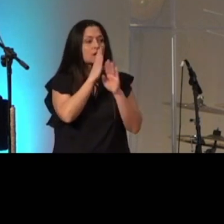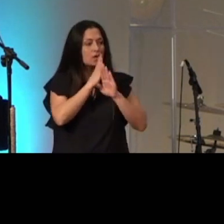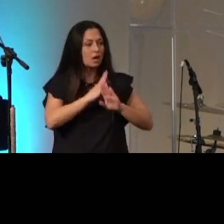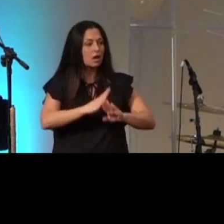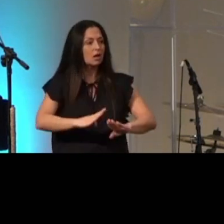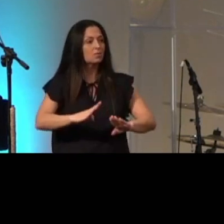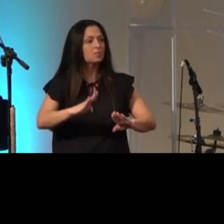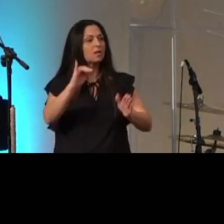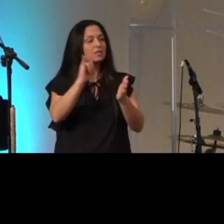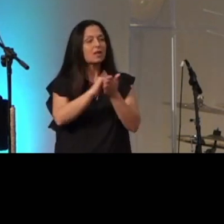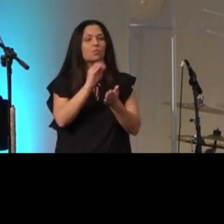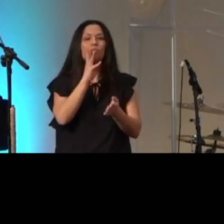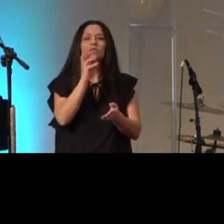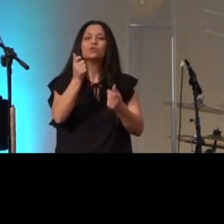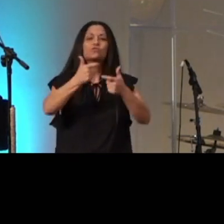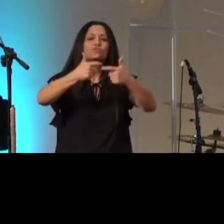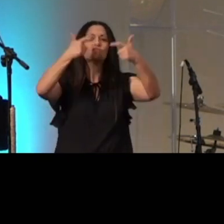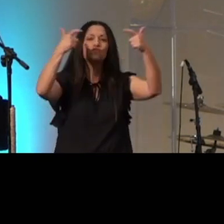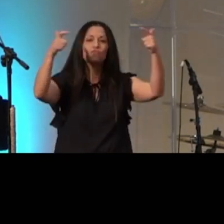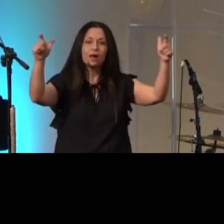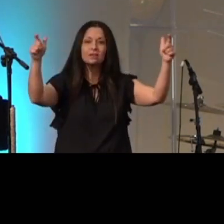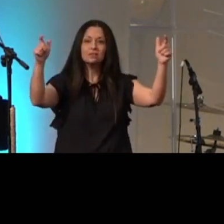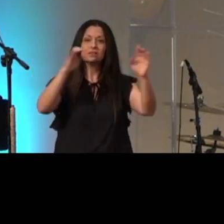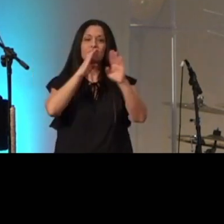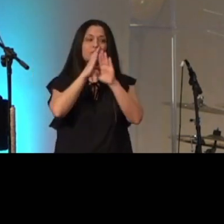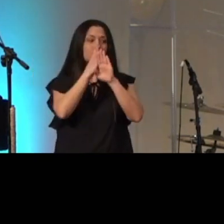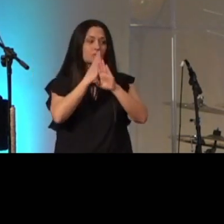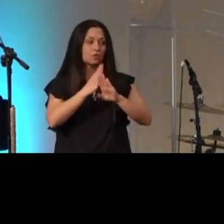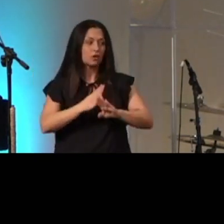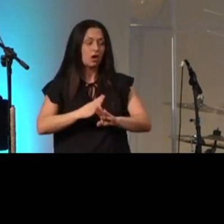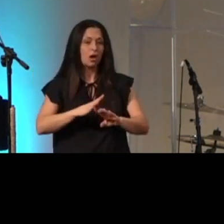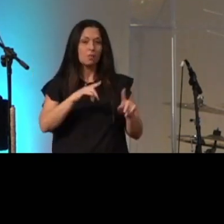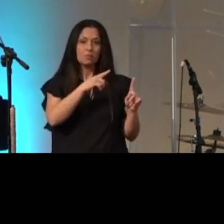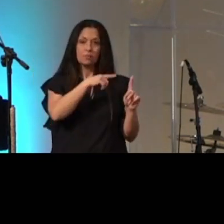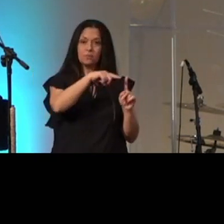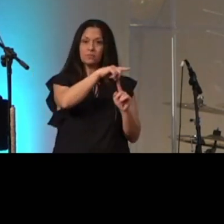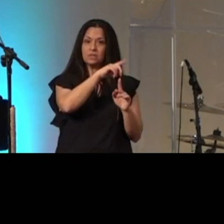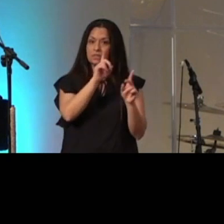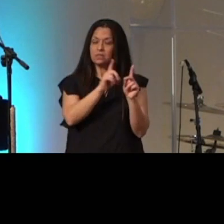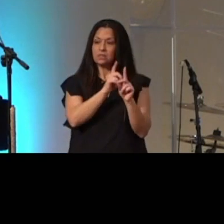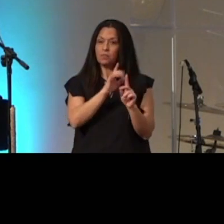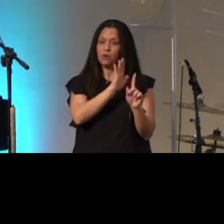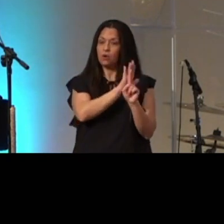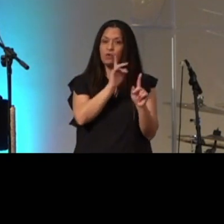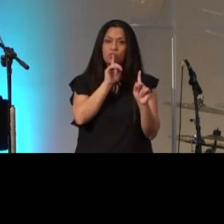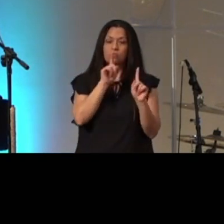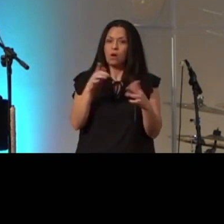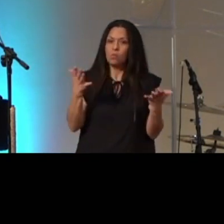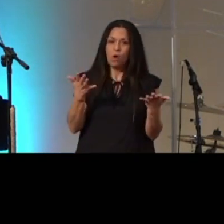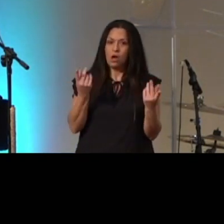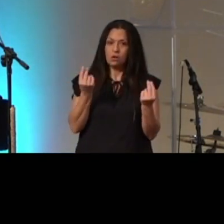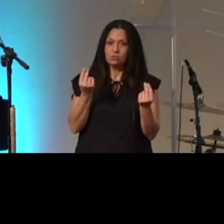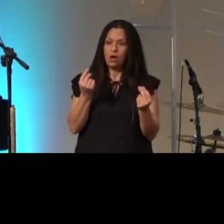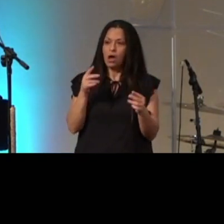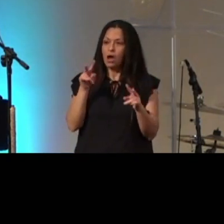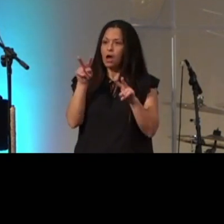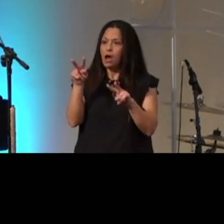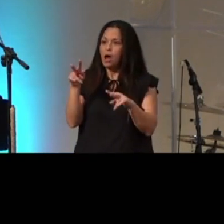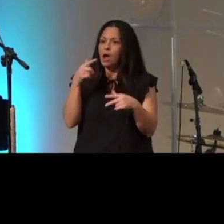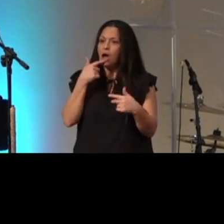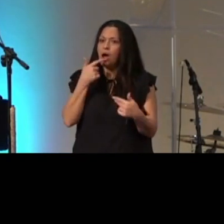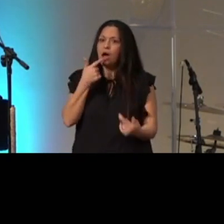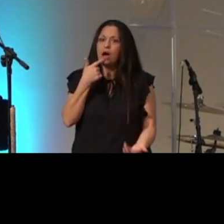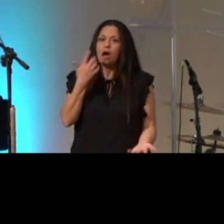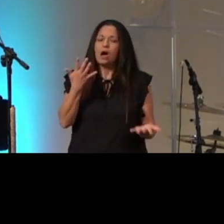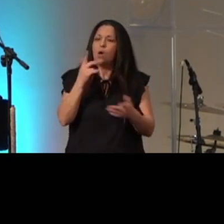great calm and their response marvel saying what sort of